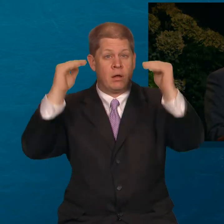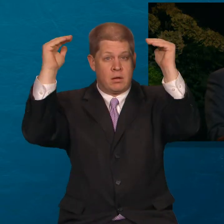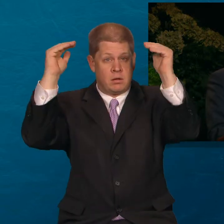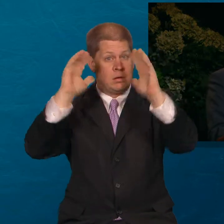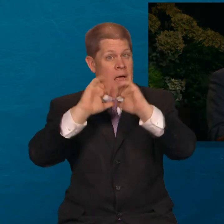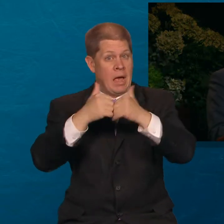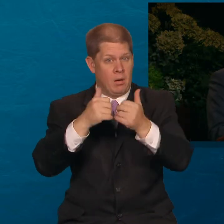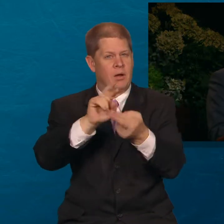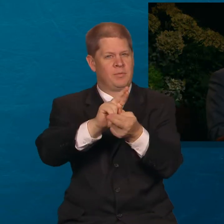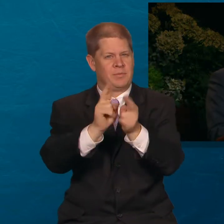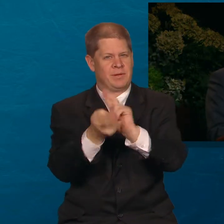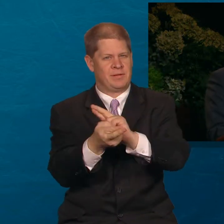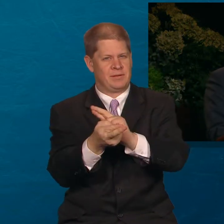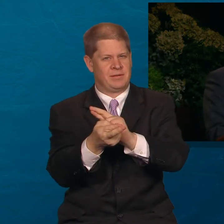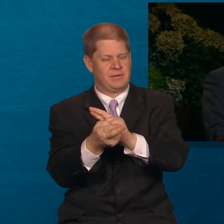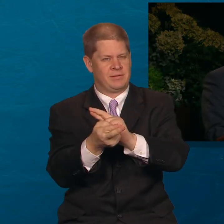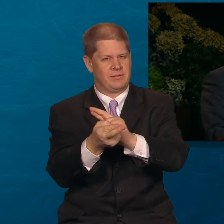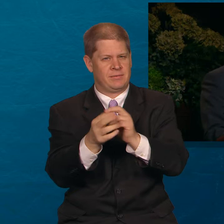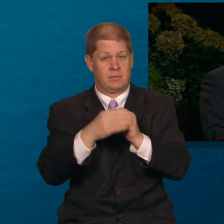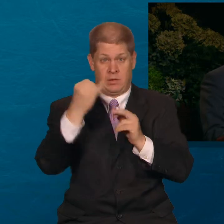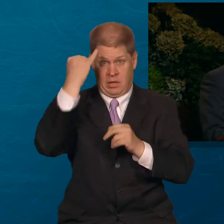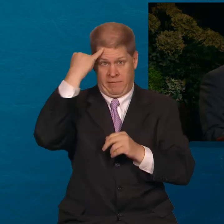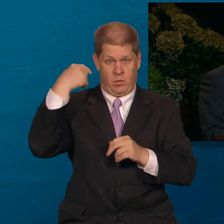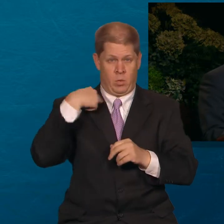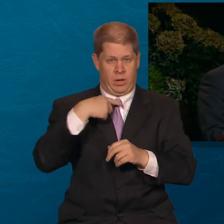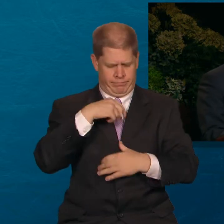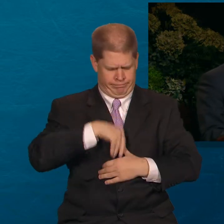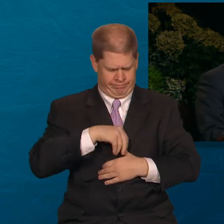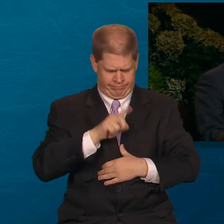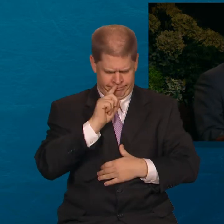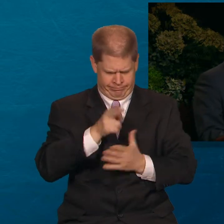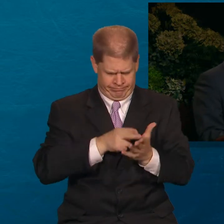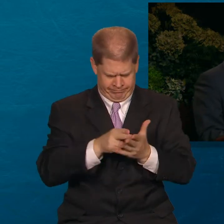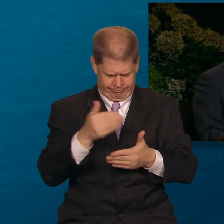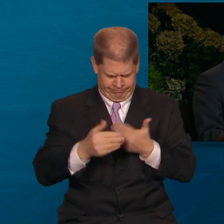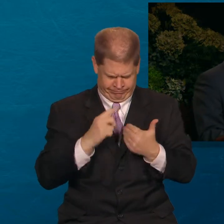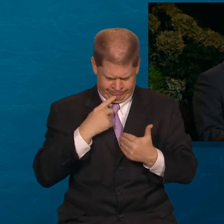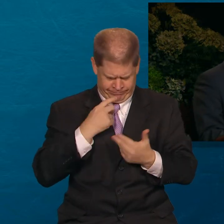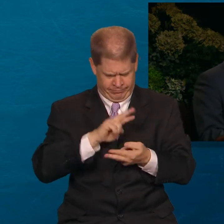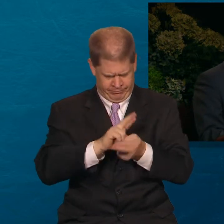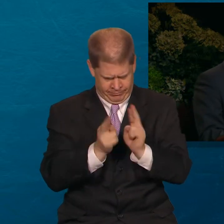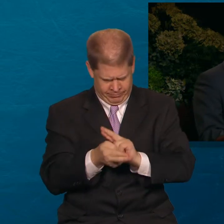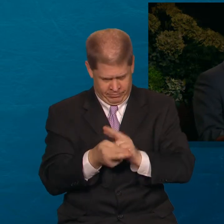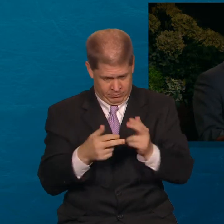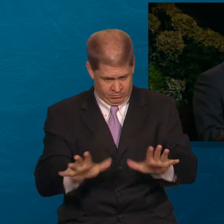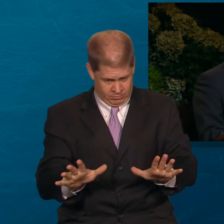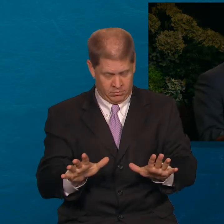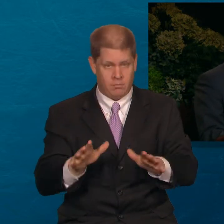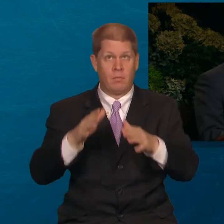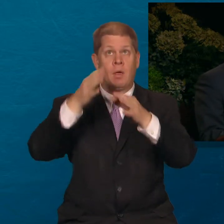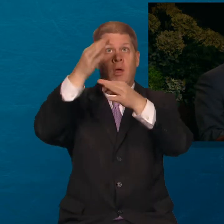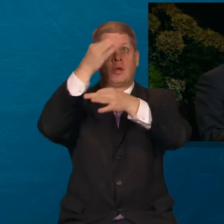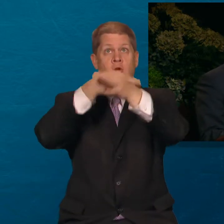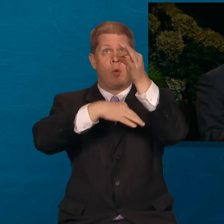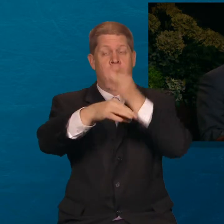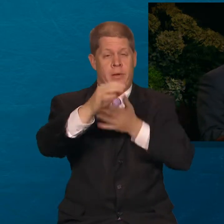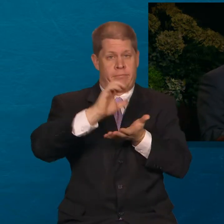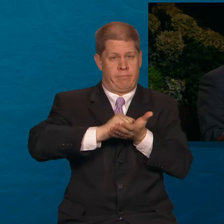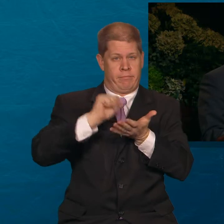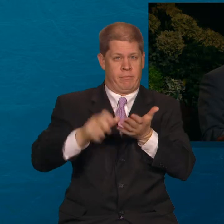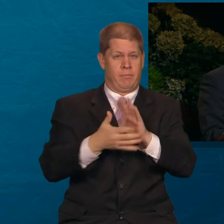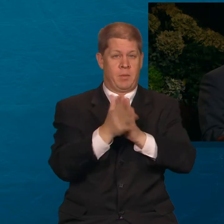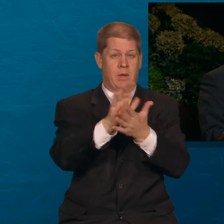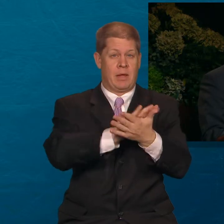principle of repentance. If we honestly and seerly repent, the Atonement can help us become